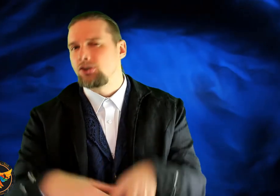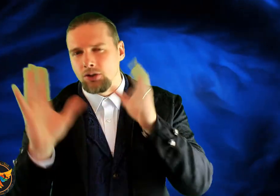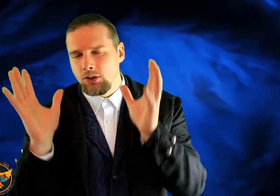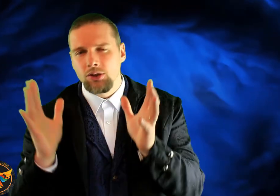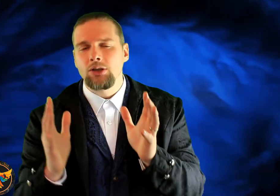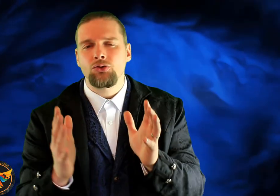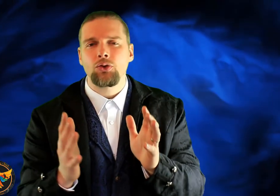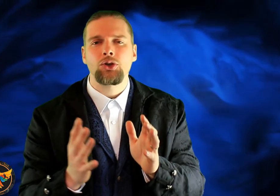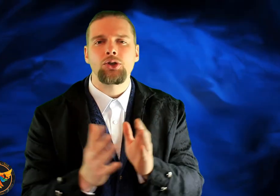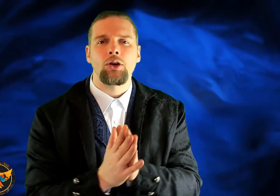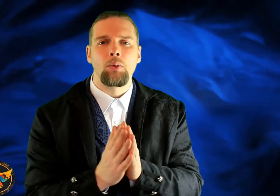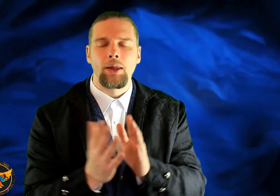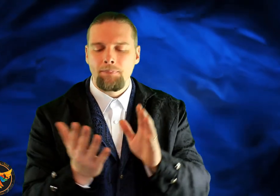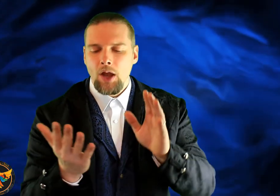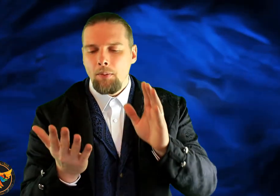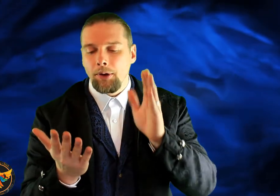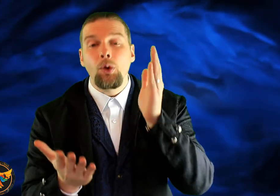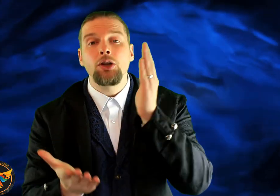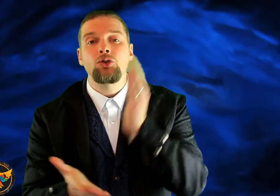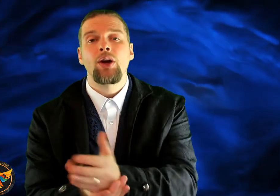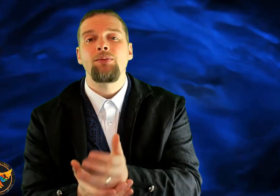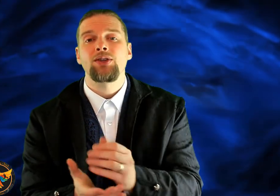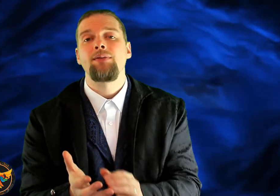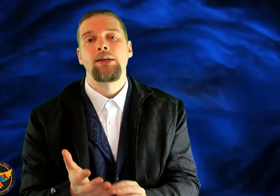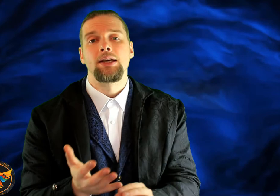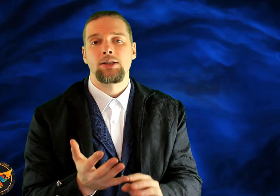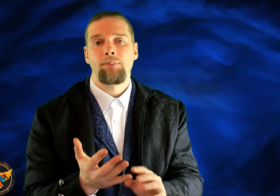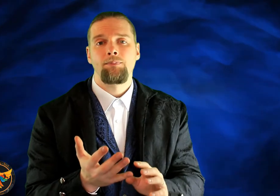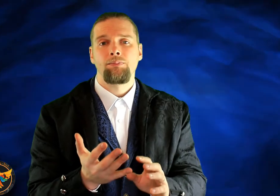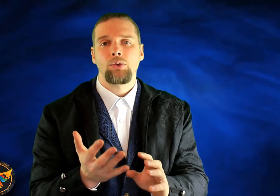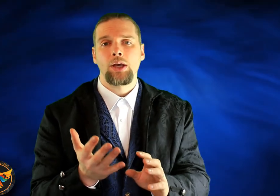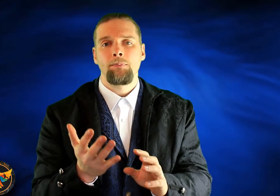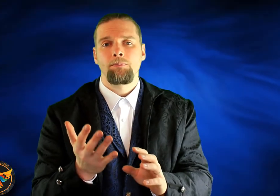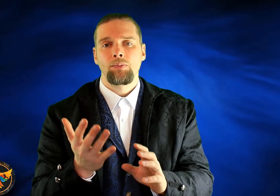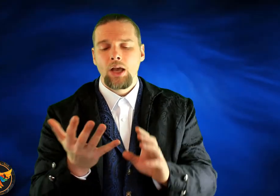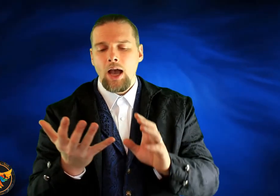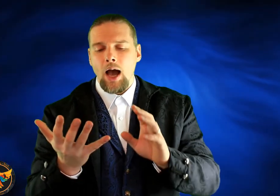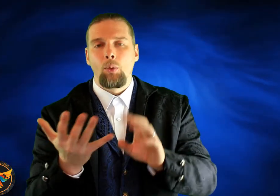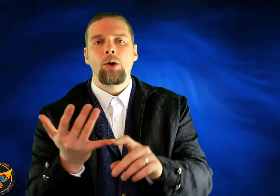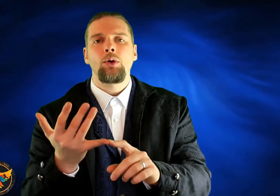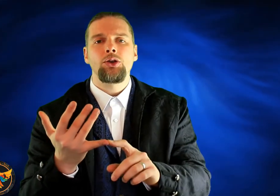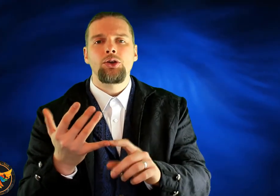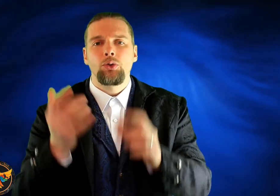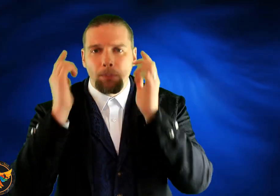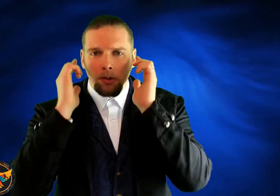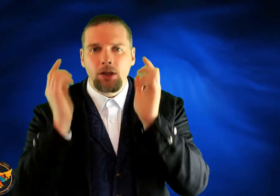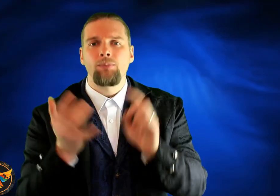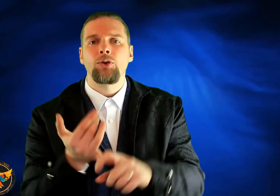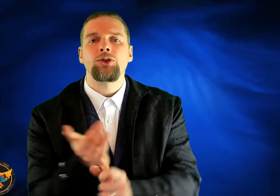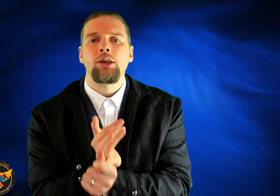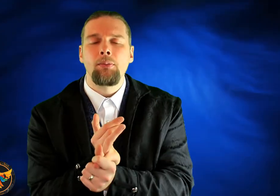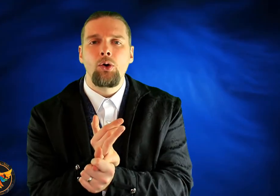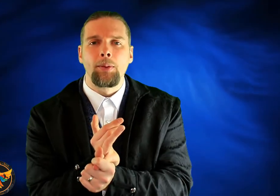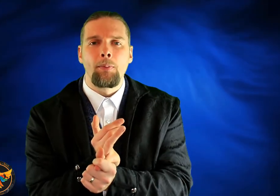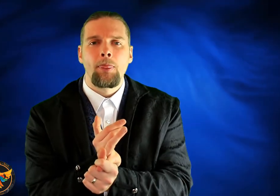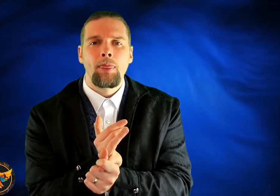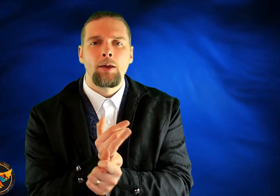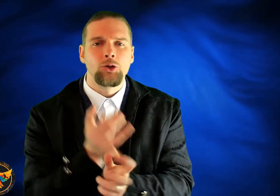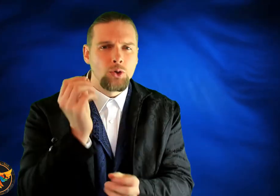There the instructions that come with it. I want you to try it for seven days. Okay? And what I want you to do, you plug it in first thing in morning. As you